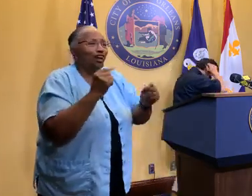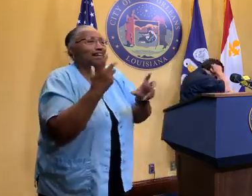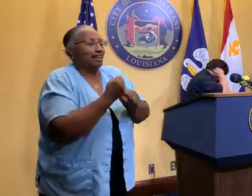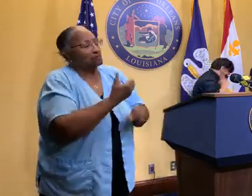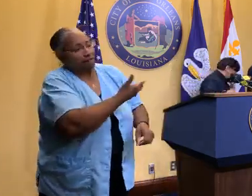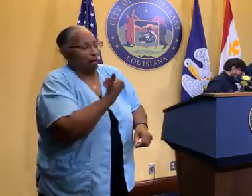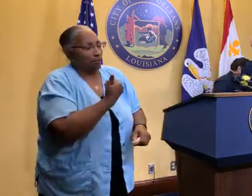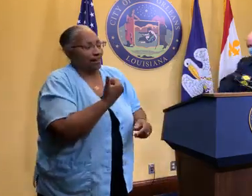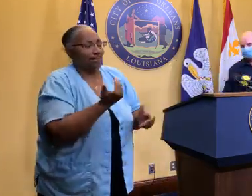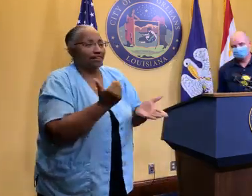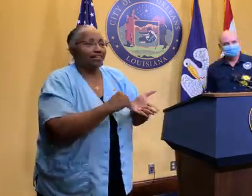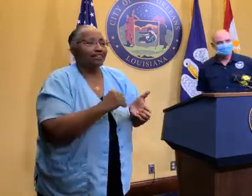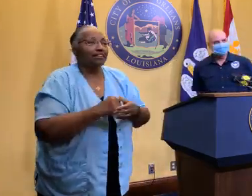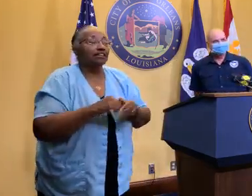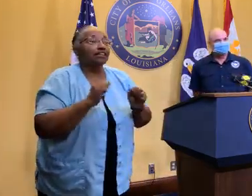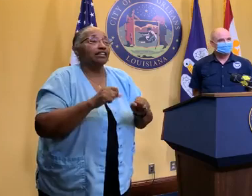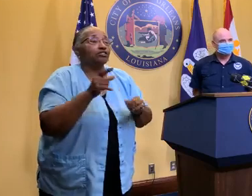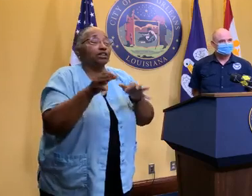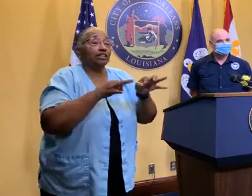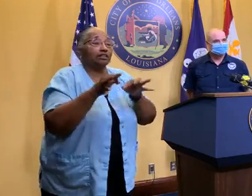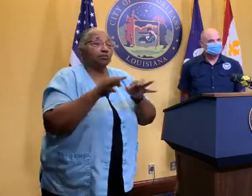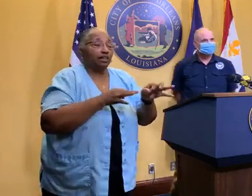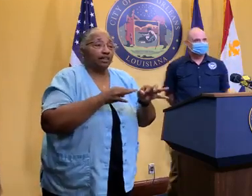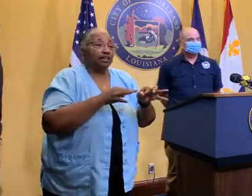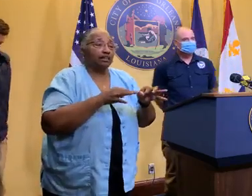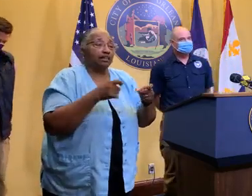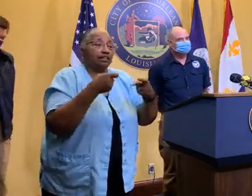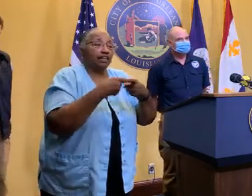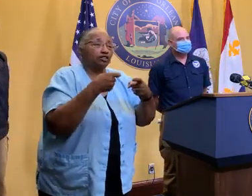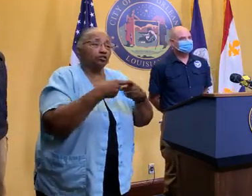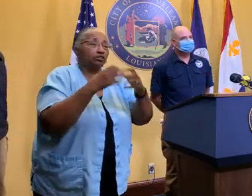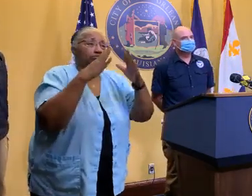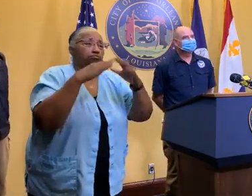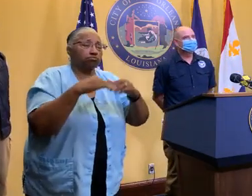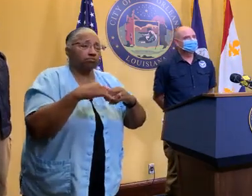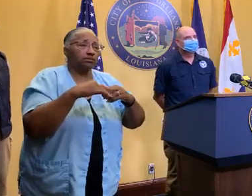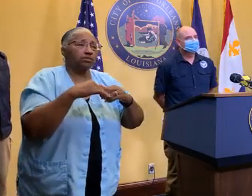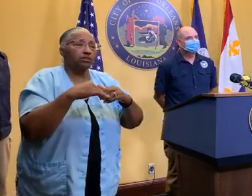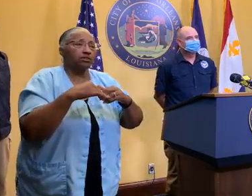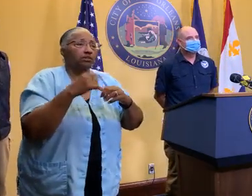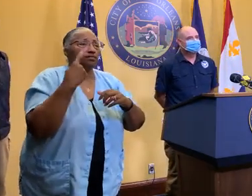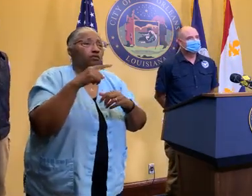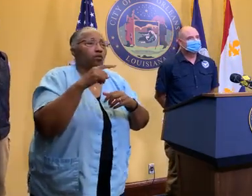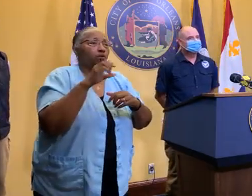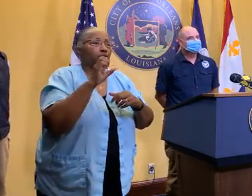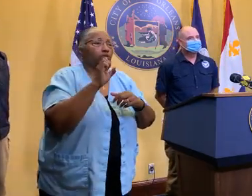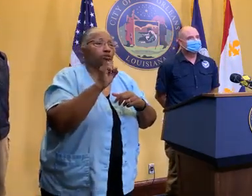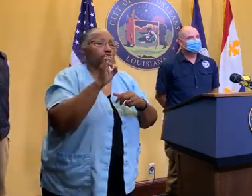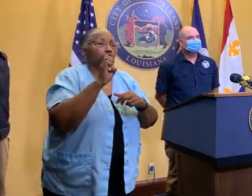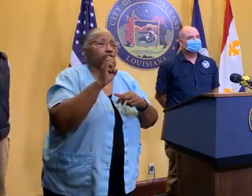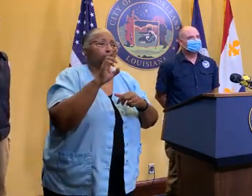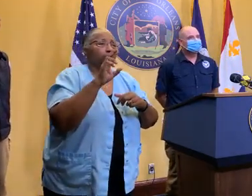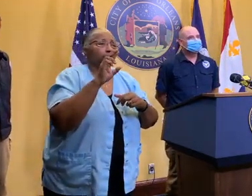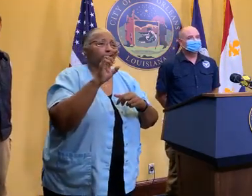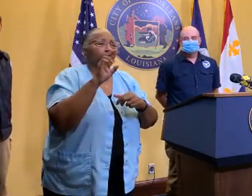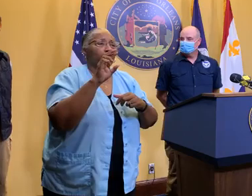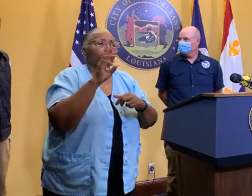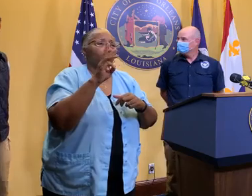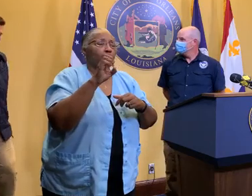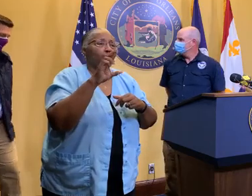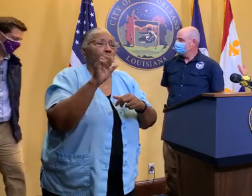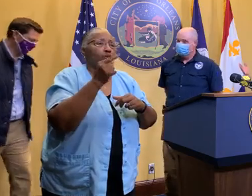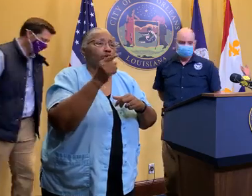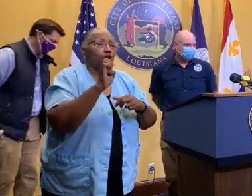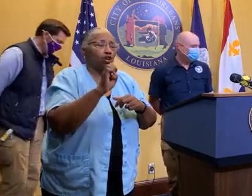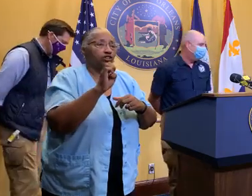Can you further explain the power disruption to, I think it was the, you said the sewer lift system. Is that going to affect people's water?